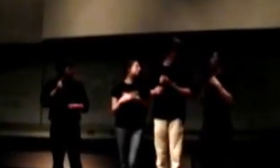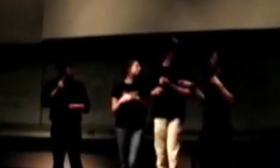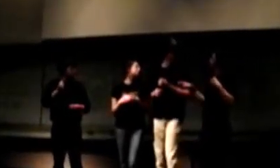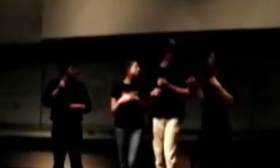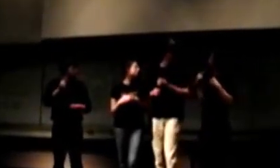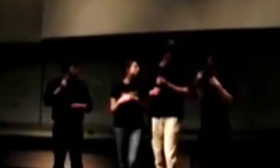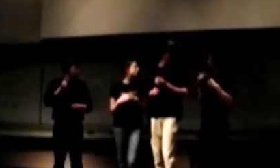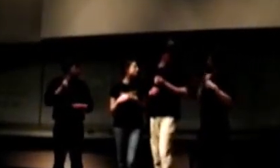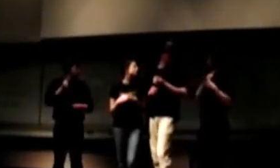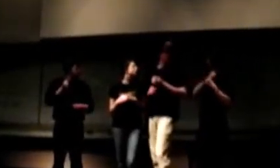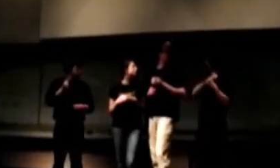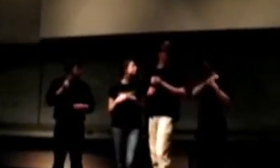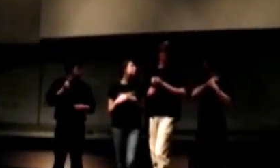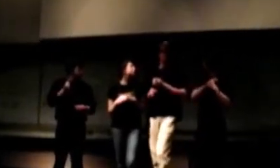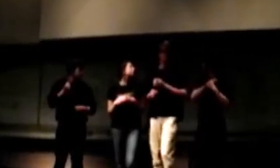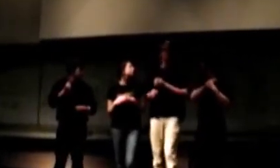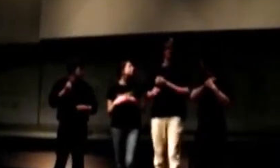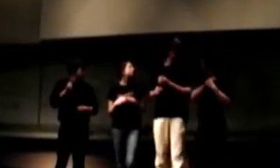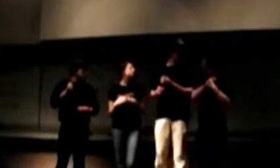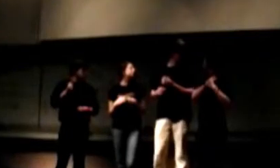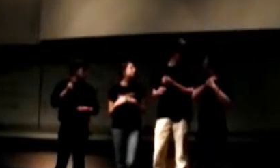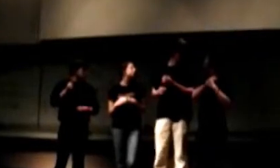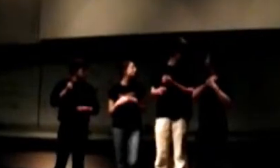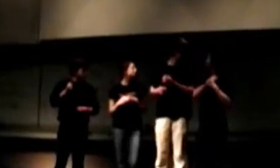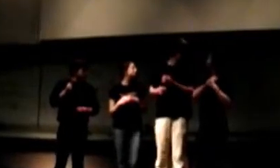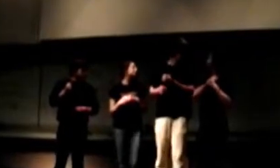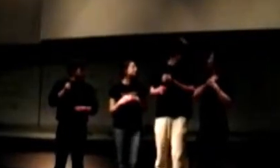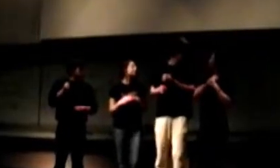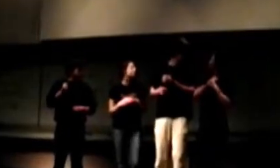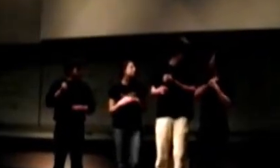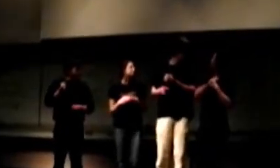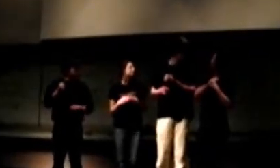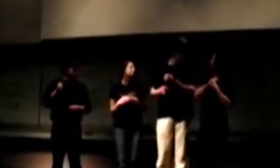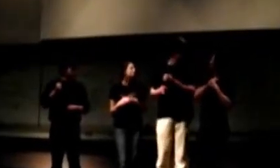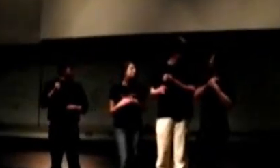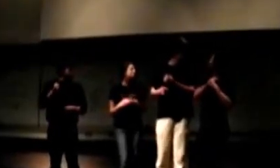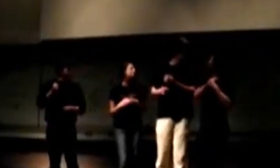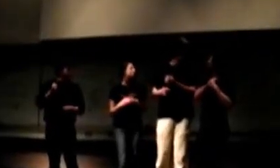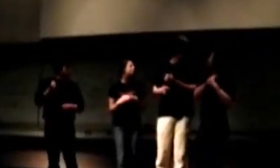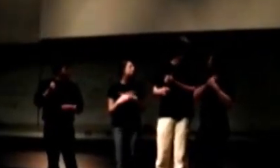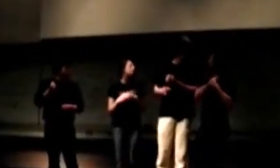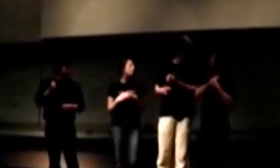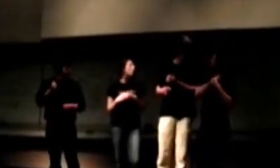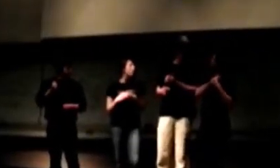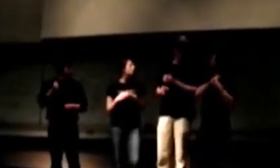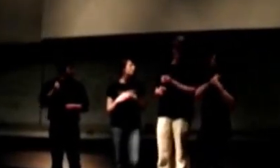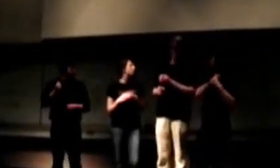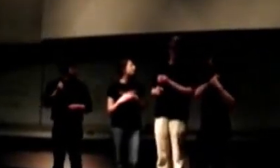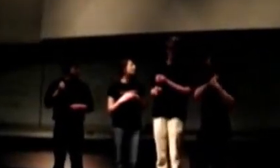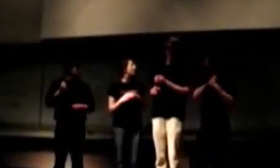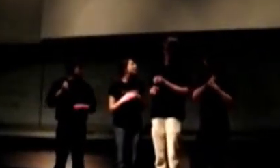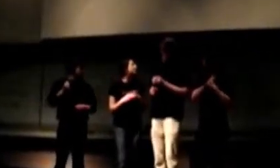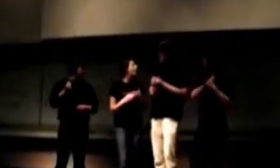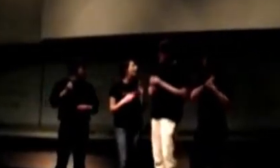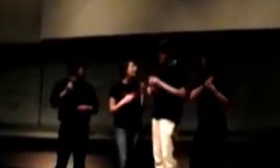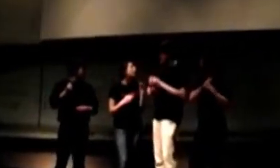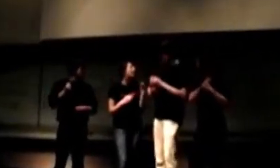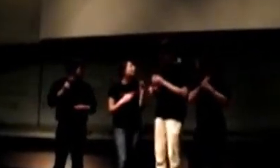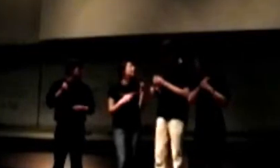doesn't touch this amount. I'm all safe for me to ask to be organic and local. All. No. No. No. No. I am on,